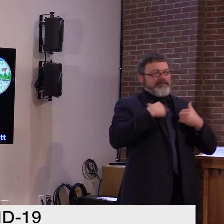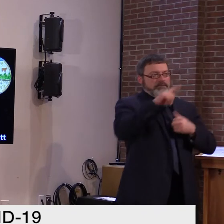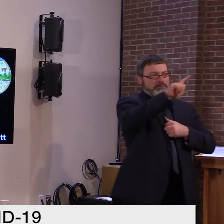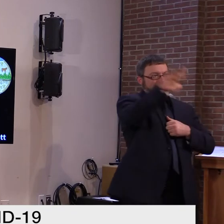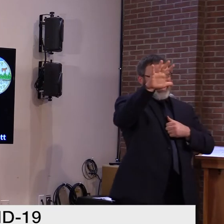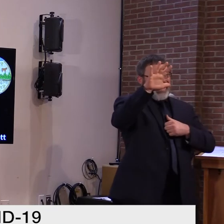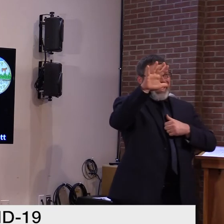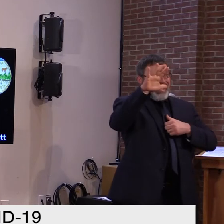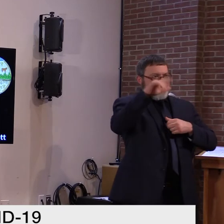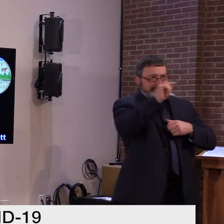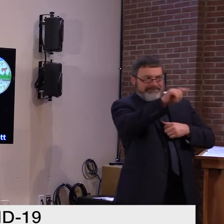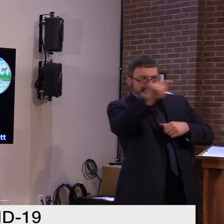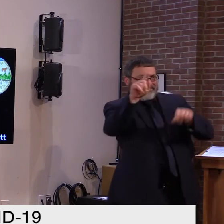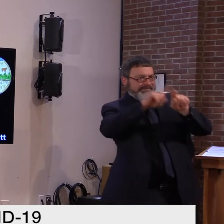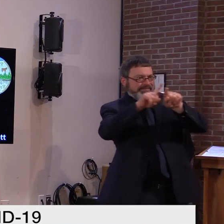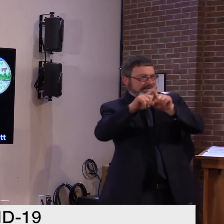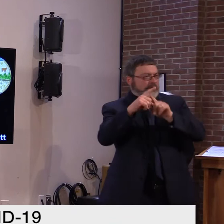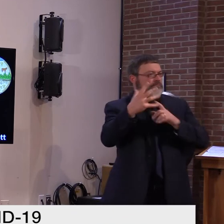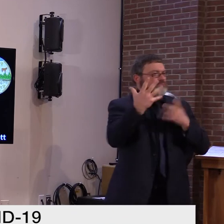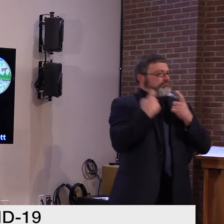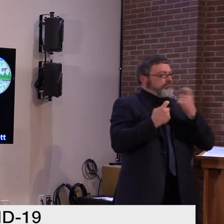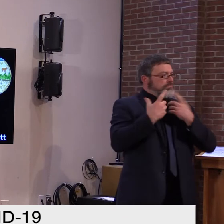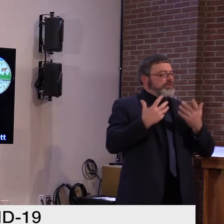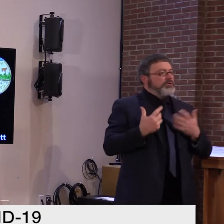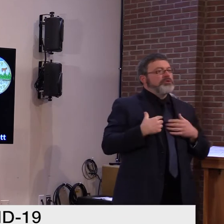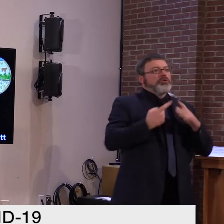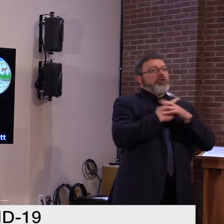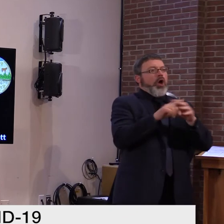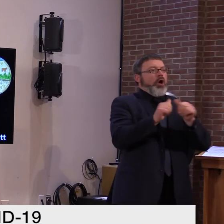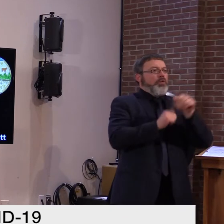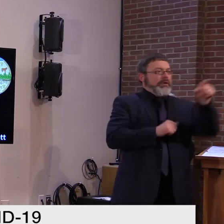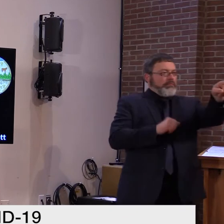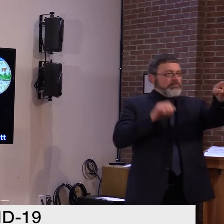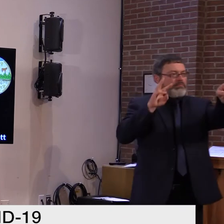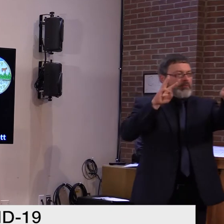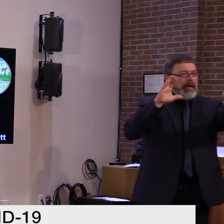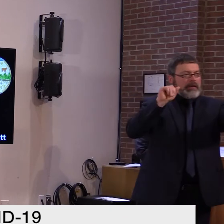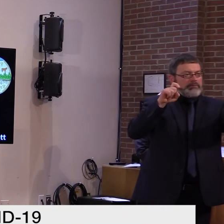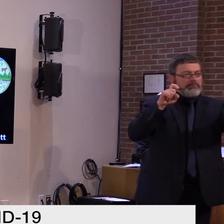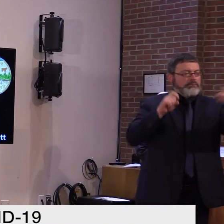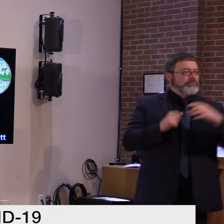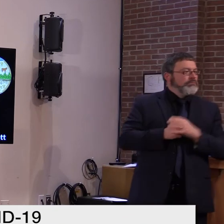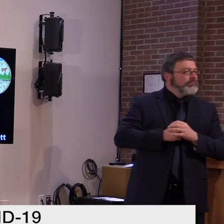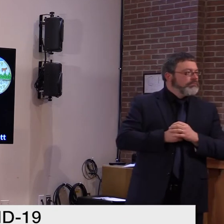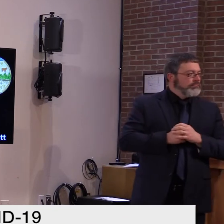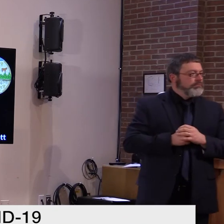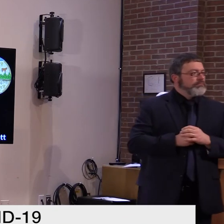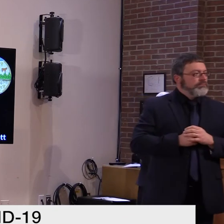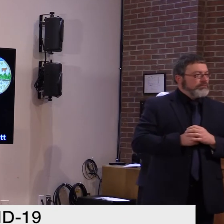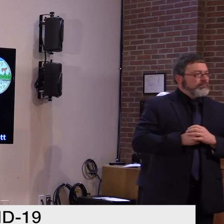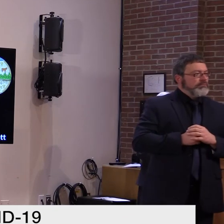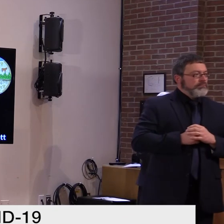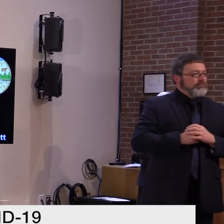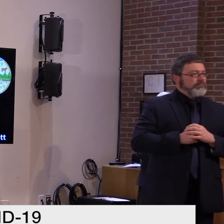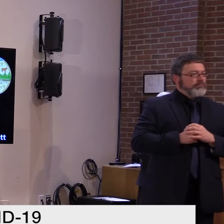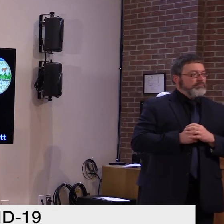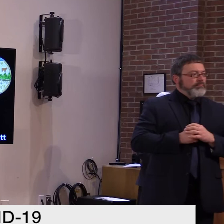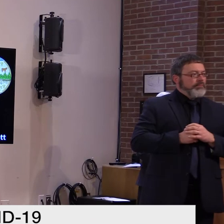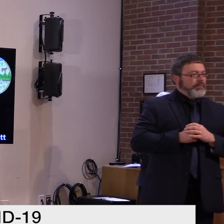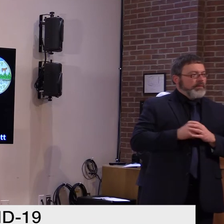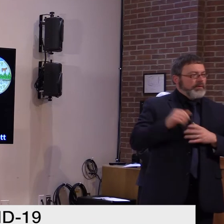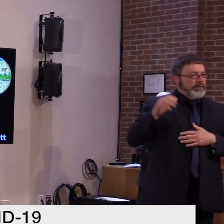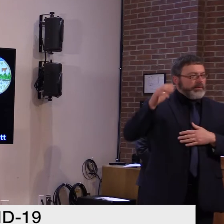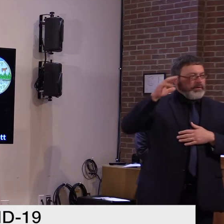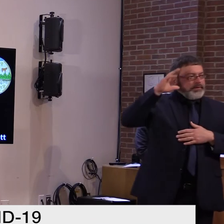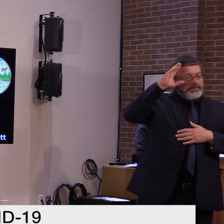with Calvin. Thanks, Governor. I'd imagine a lot of bars and restaurants probably aren't